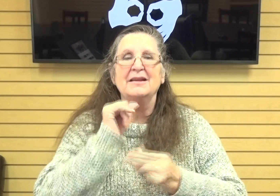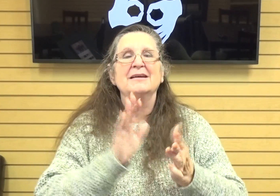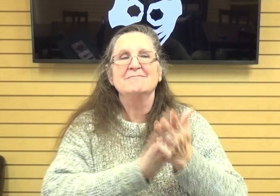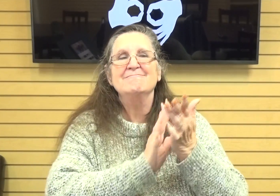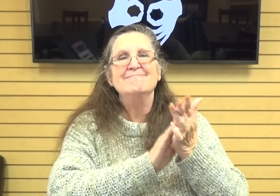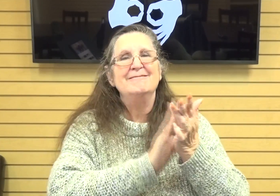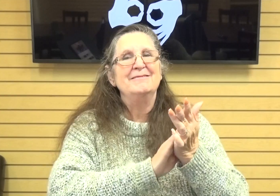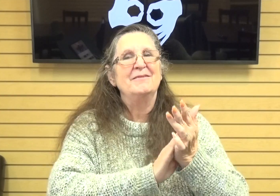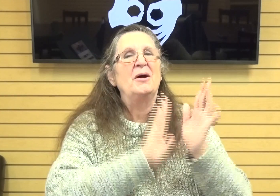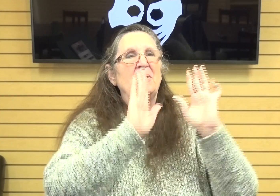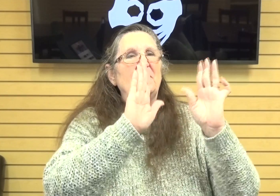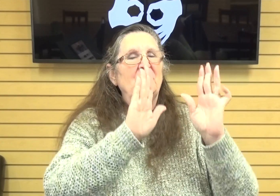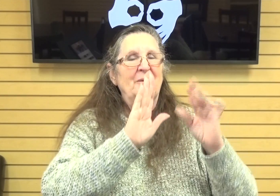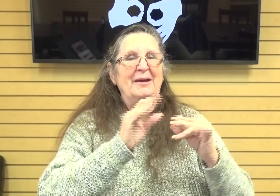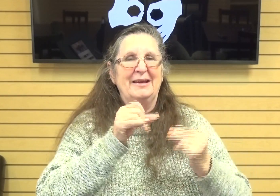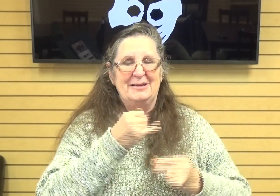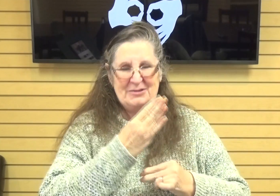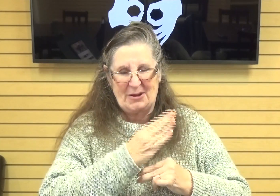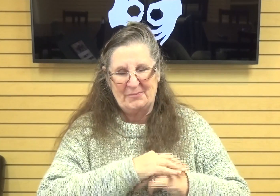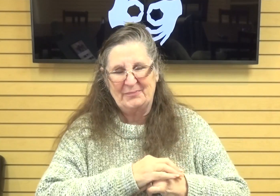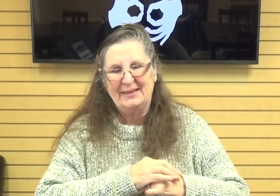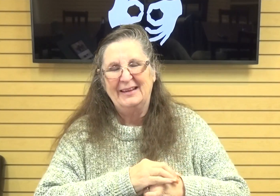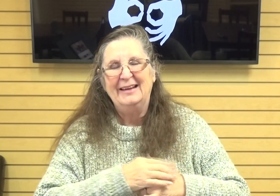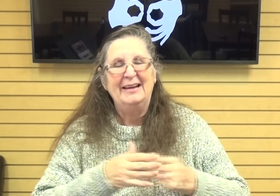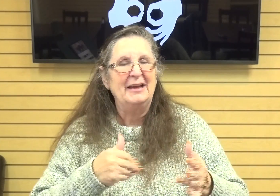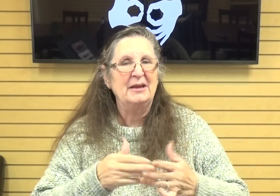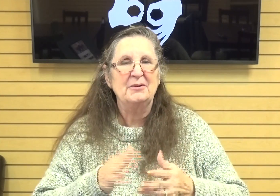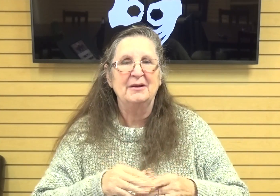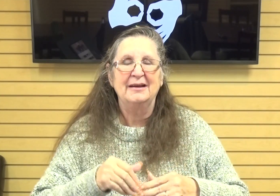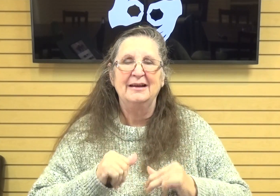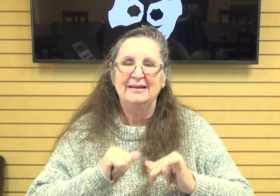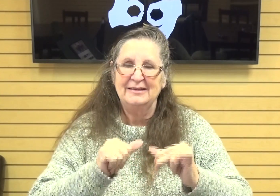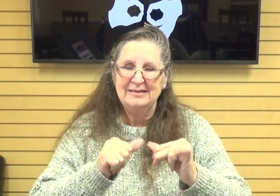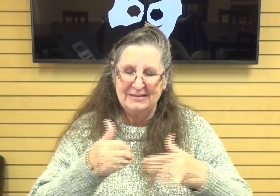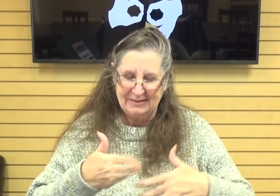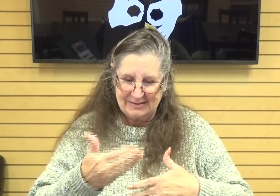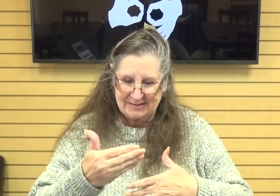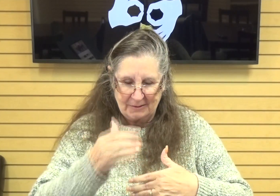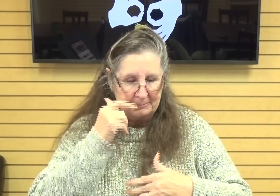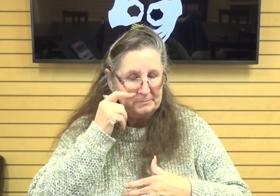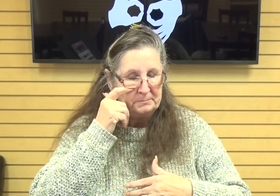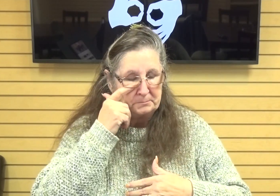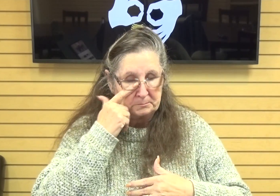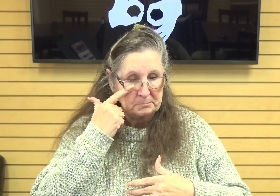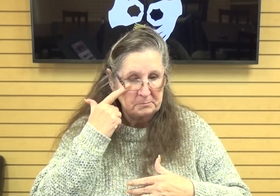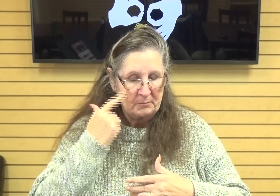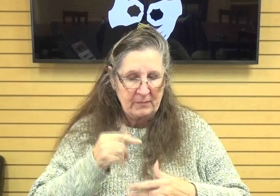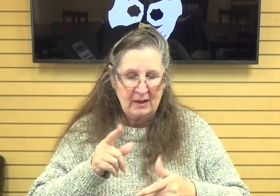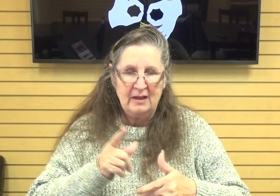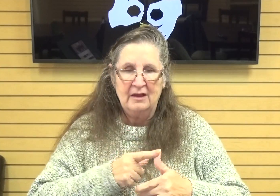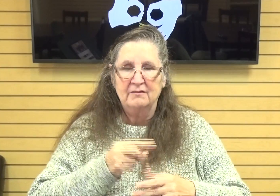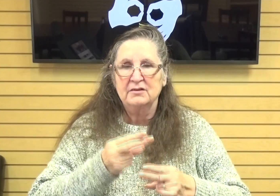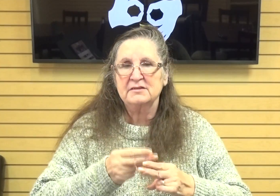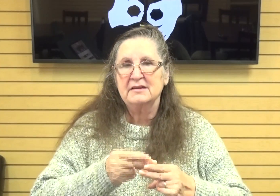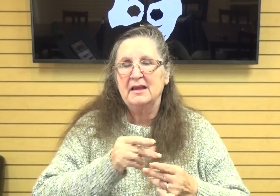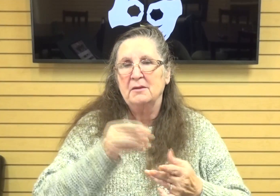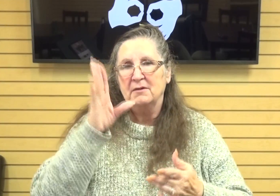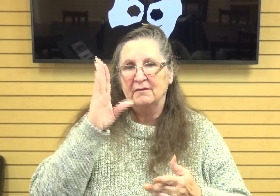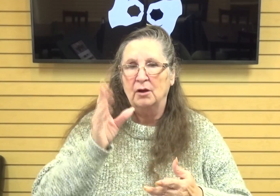doing a great job so anyway so let's go ahead and get started so the first name of god who we're praying to who we're